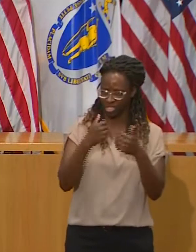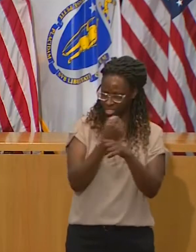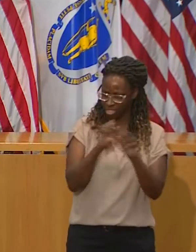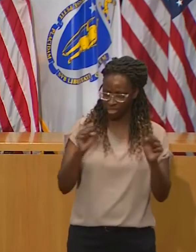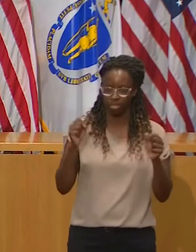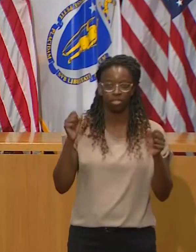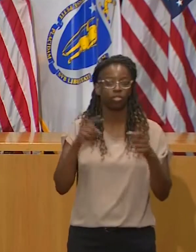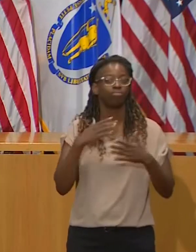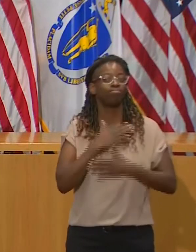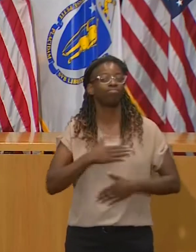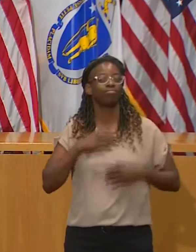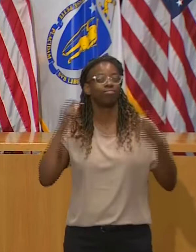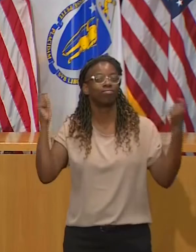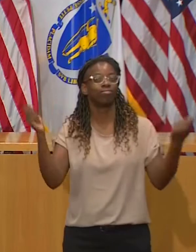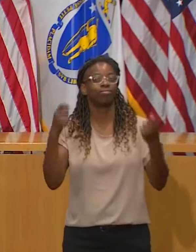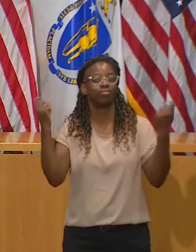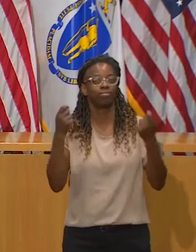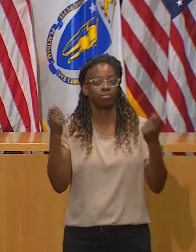DPH.